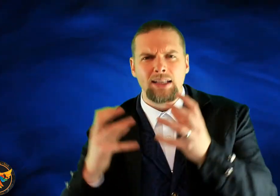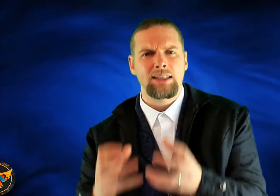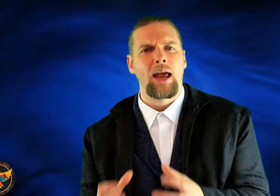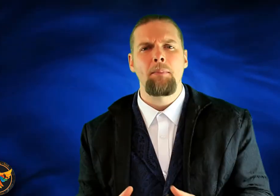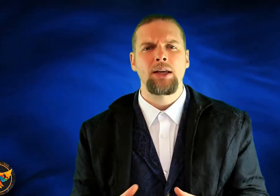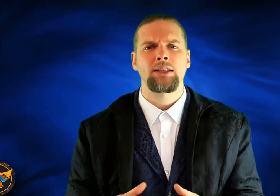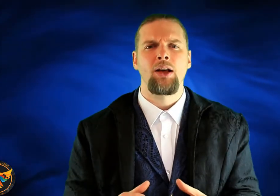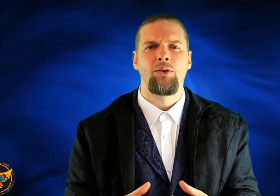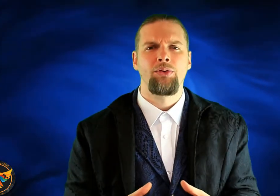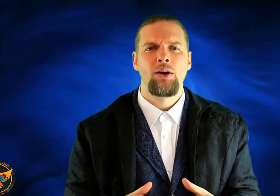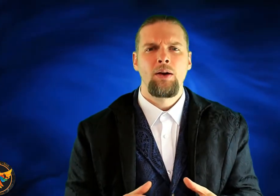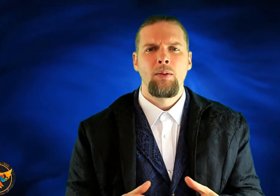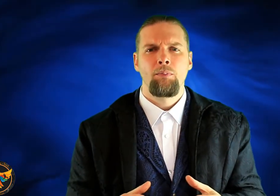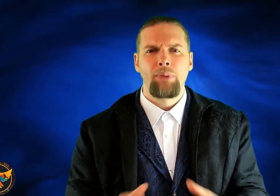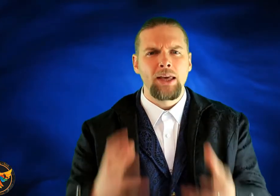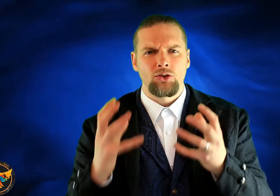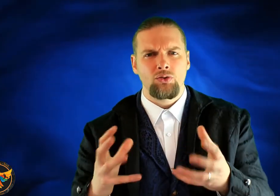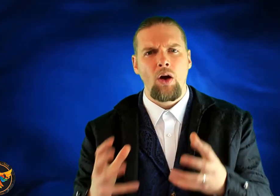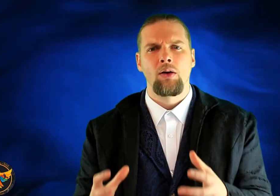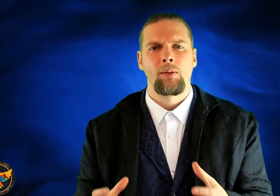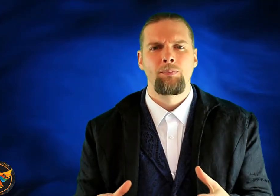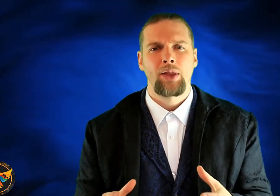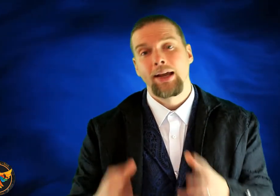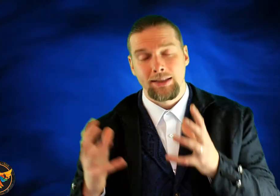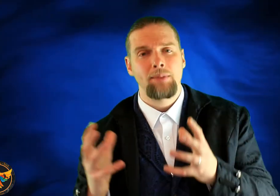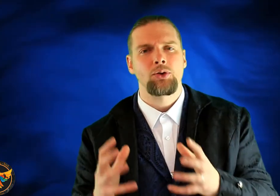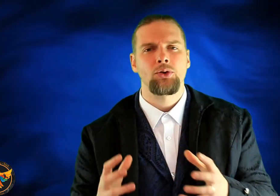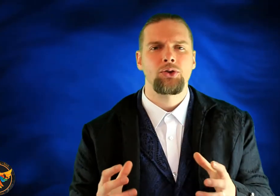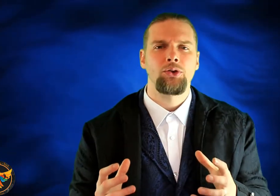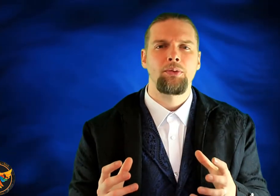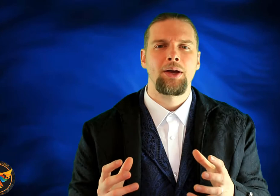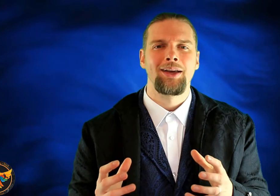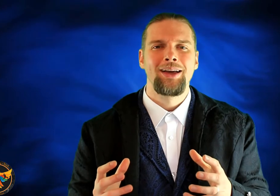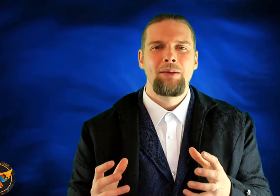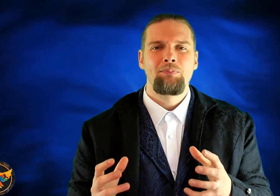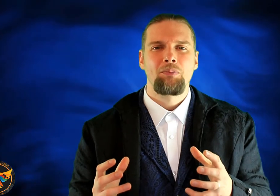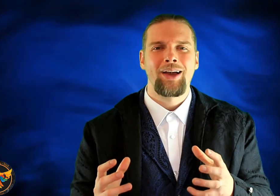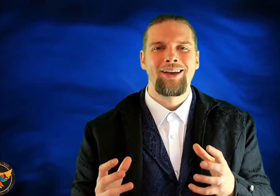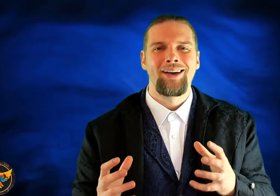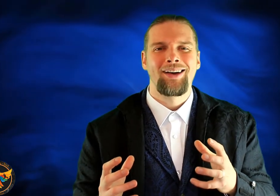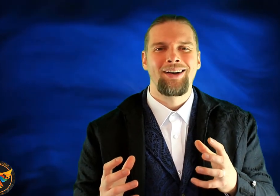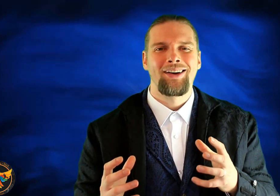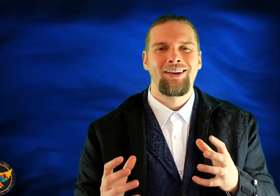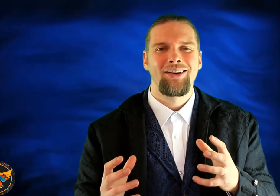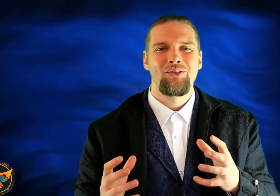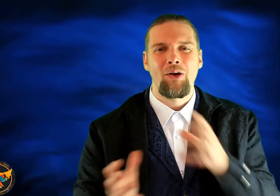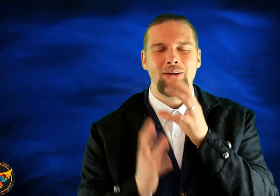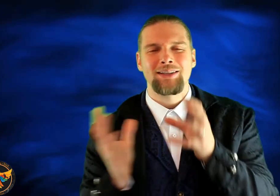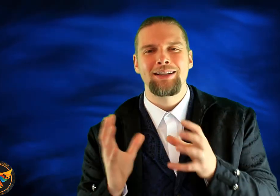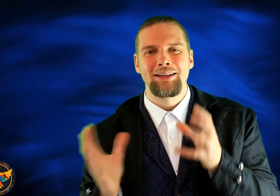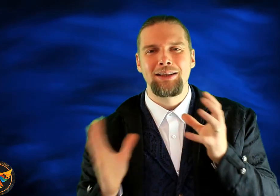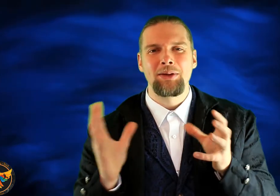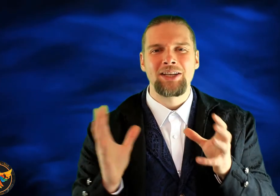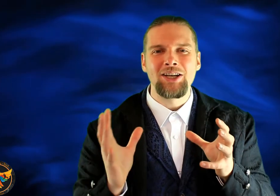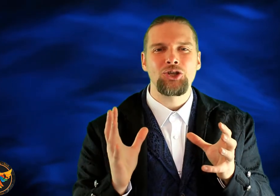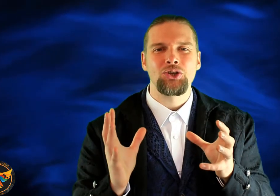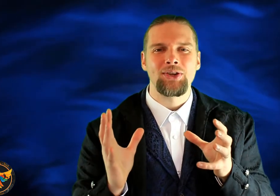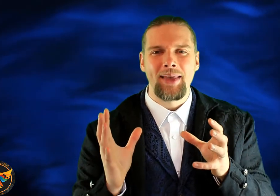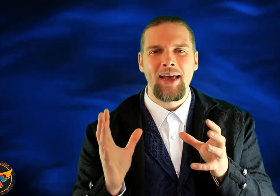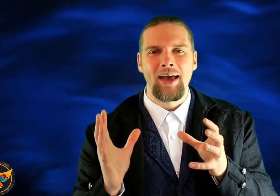accept myself. Big and strong. I accept also that my various limitations are there